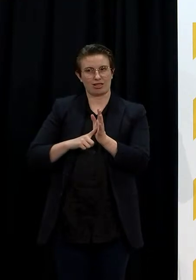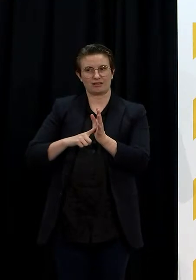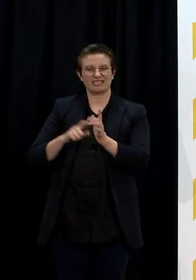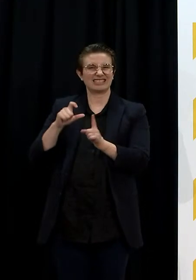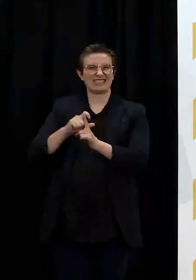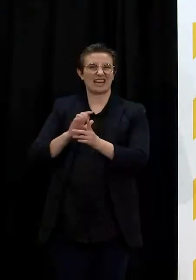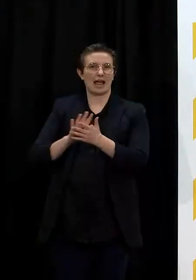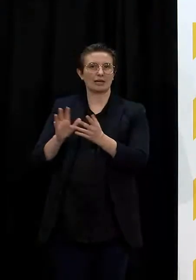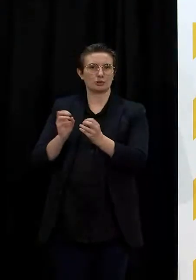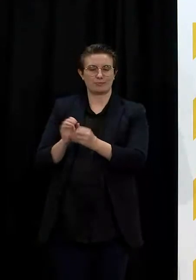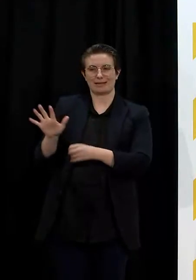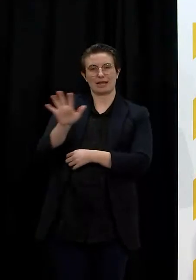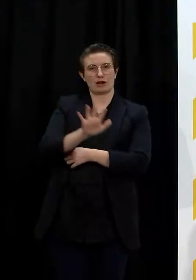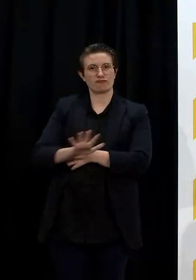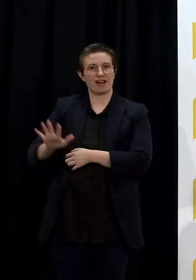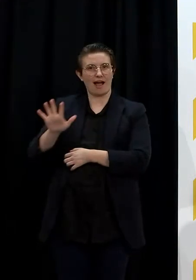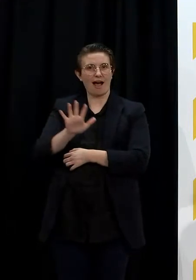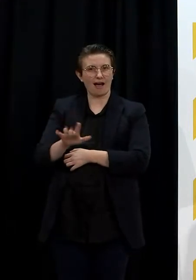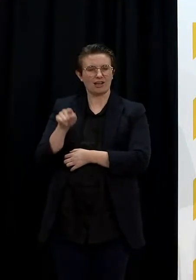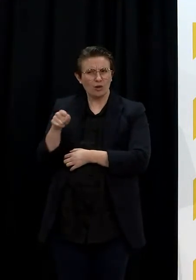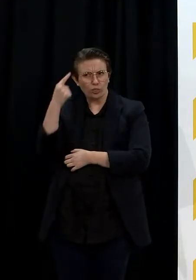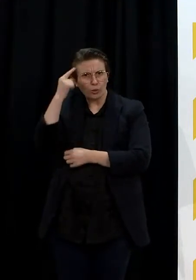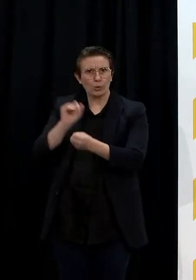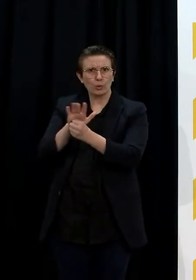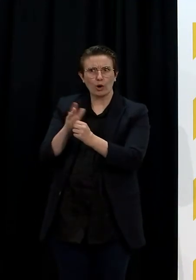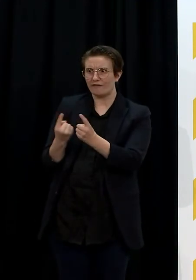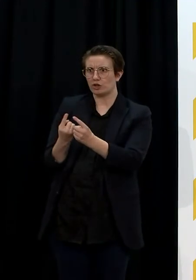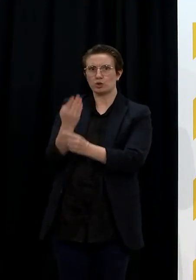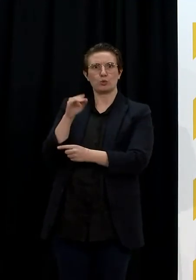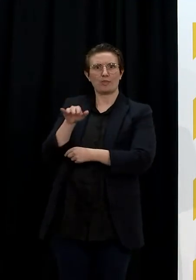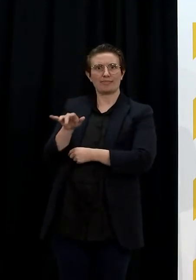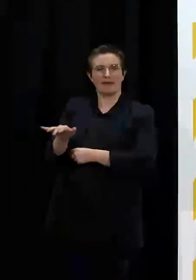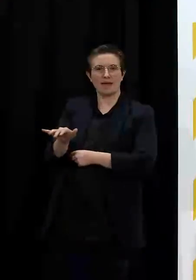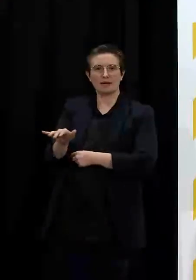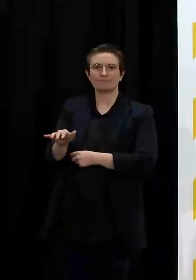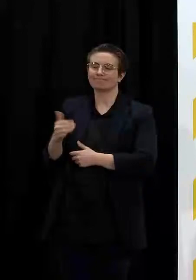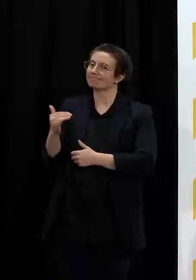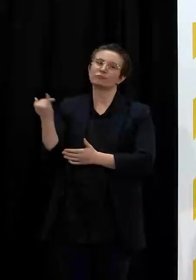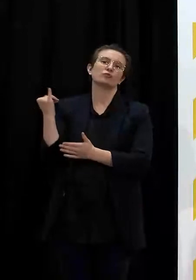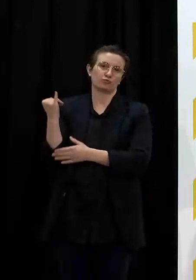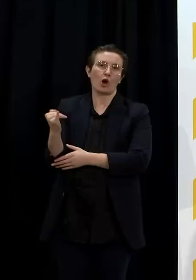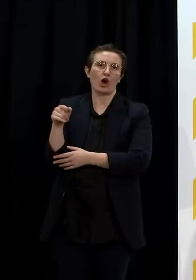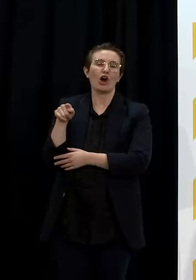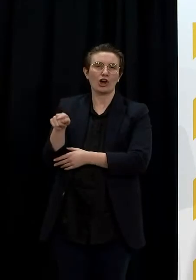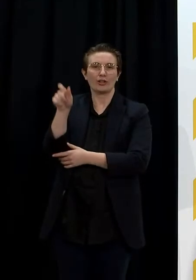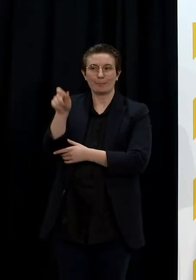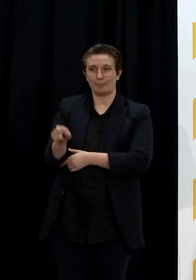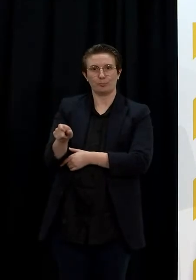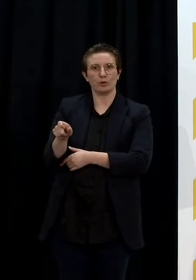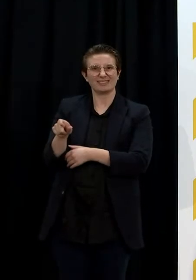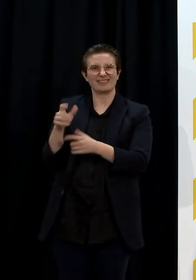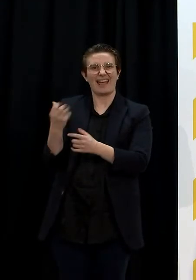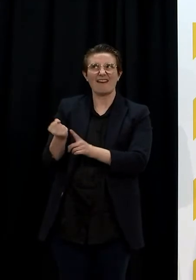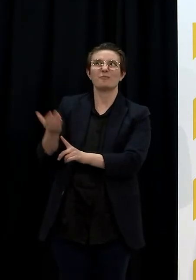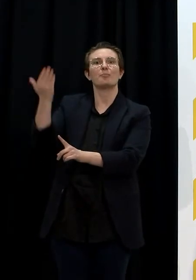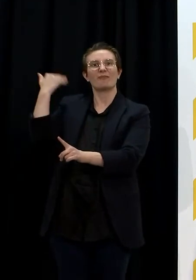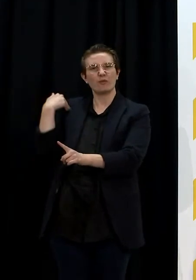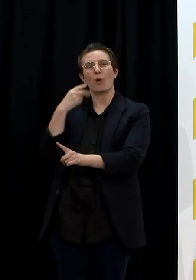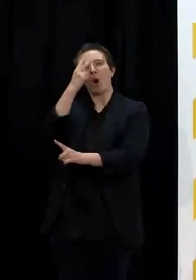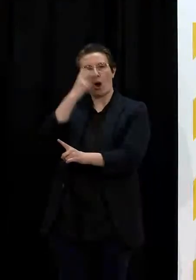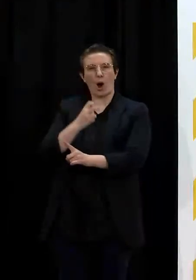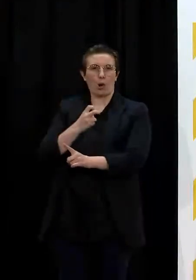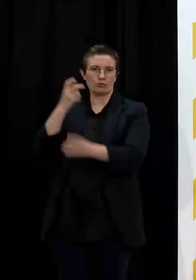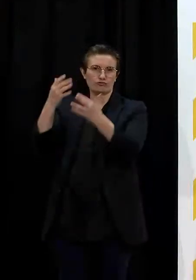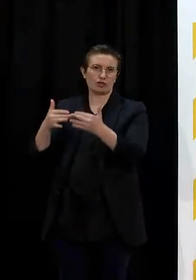and not linked at all to our numbers, to our outbreak here. A message to our essential workers in the Auckland region,